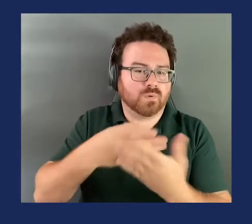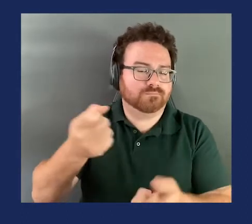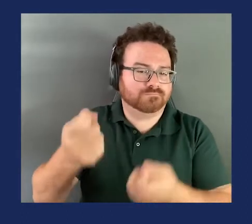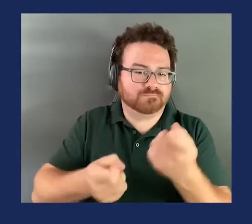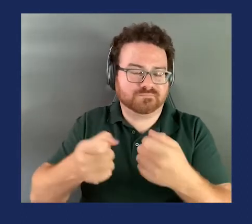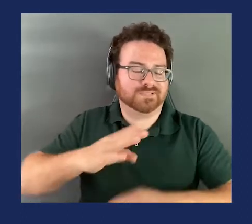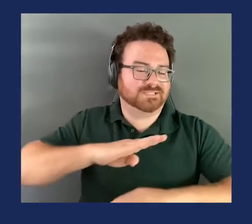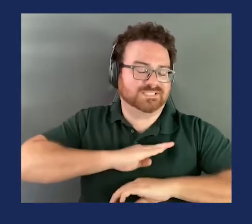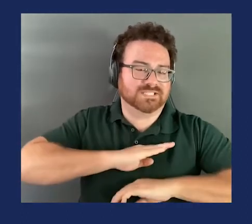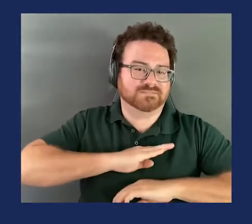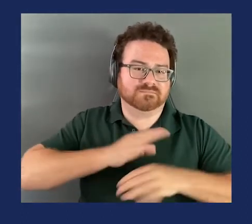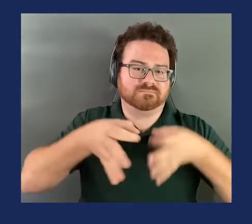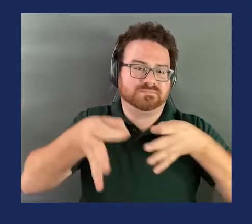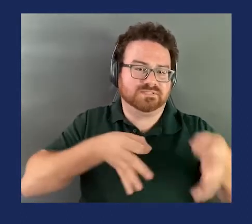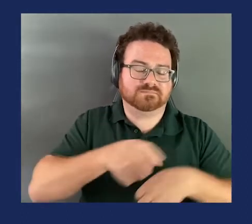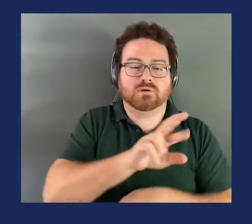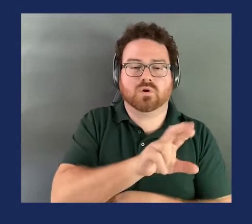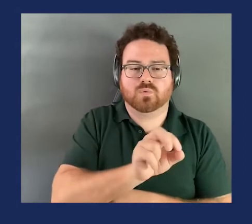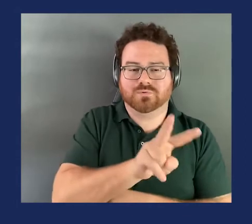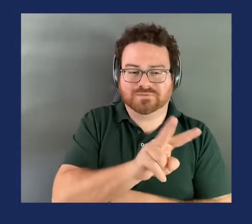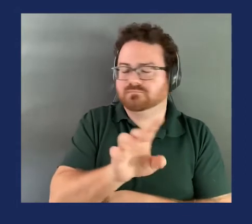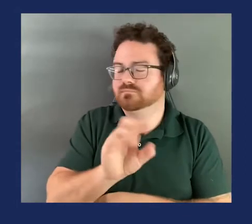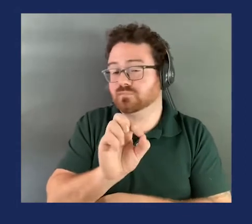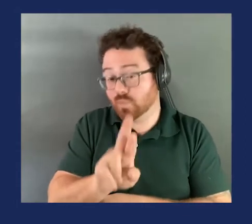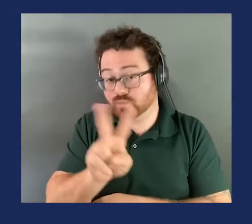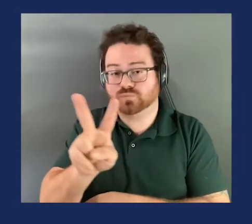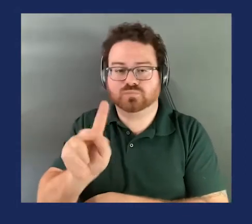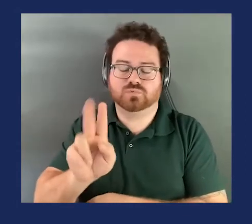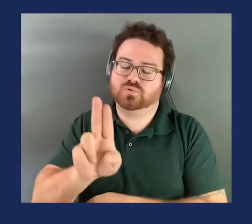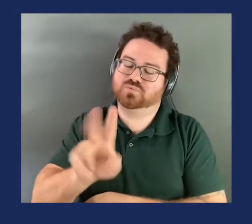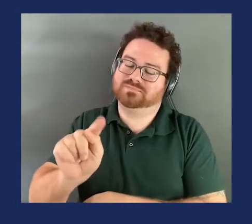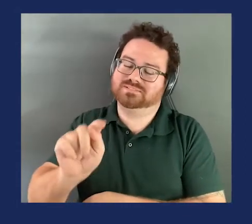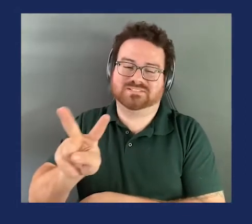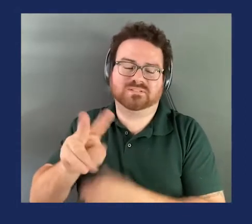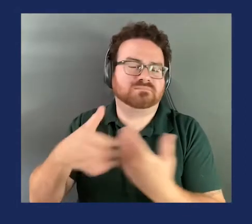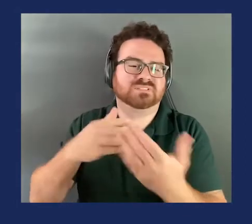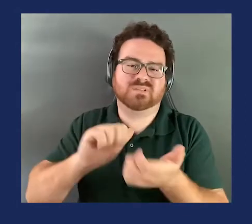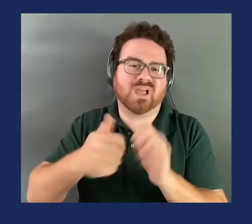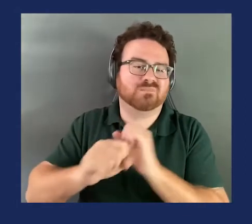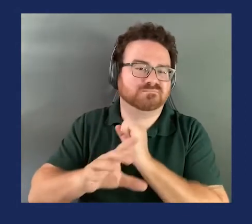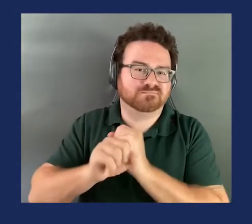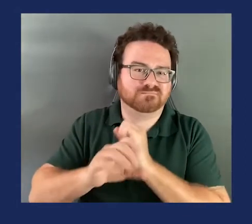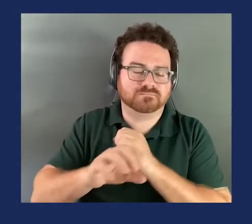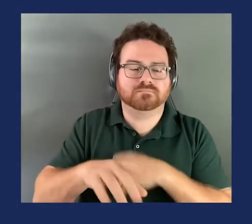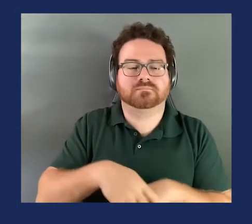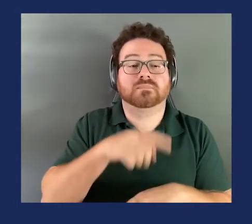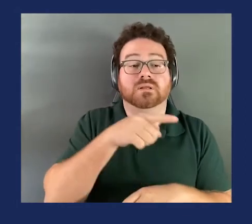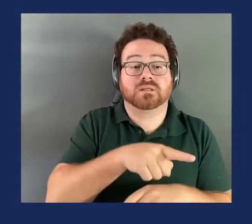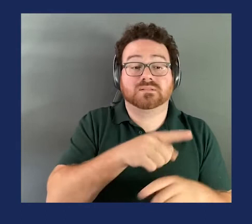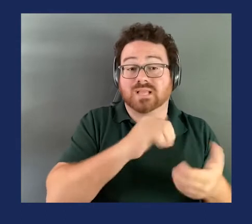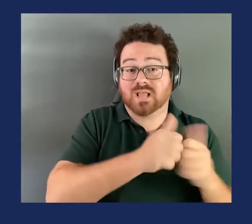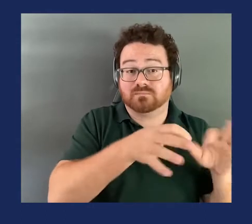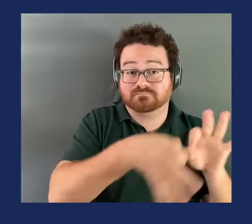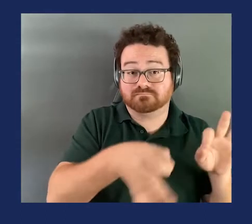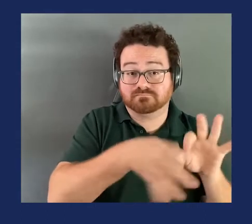of an ROV or a UTV, regardless of their marketing. The proposed rule itself, as was brought forth to us, is clear on